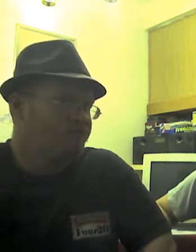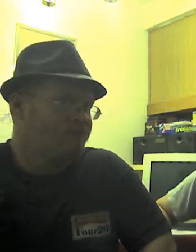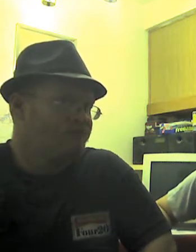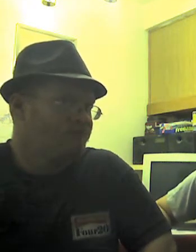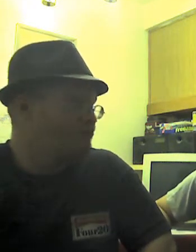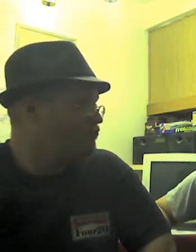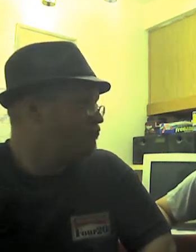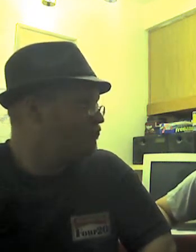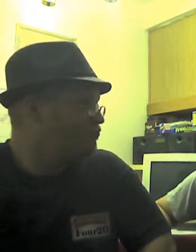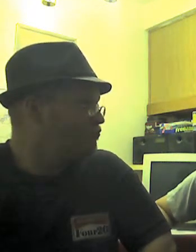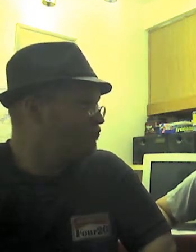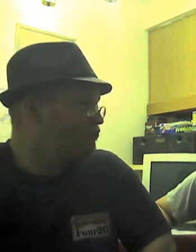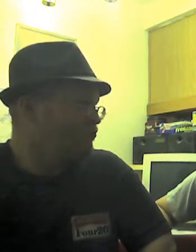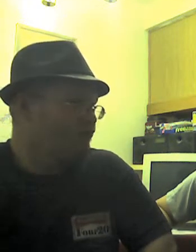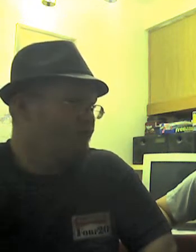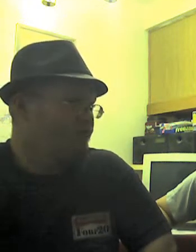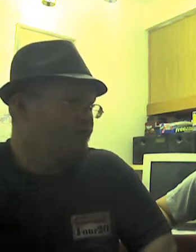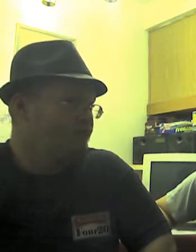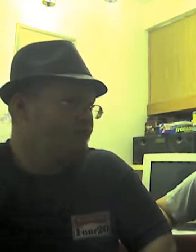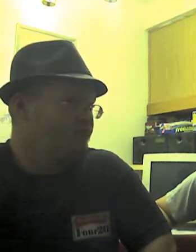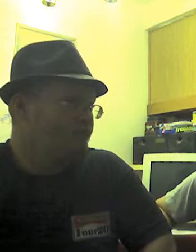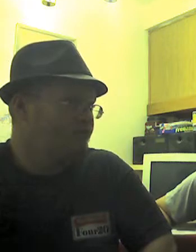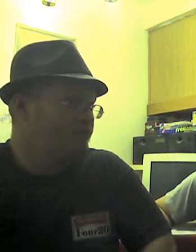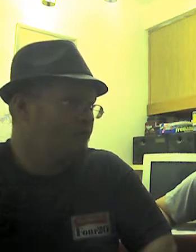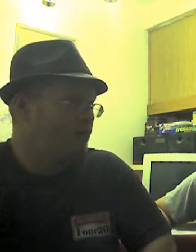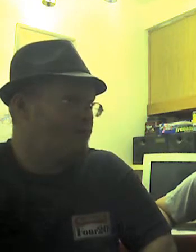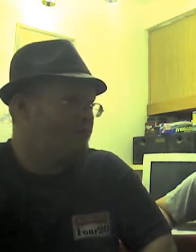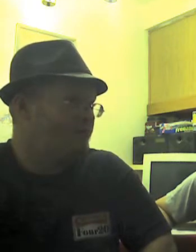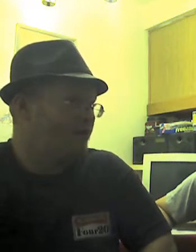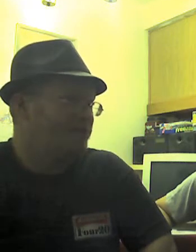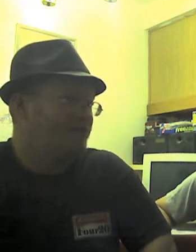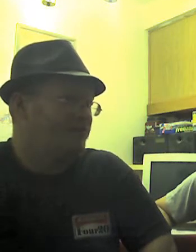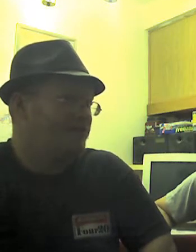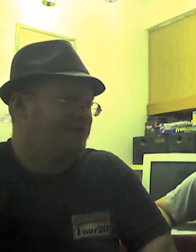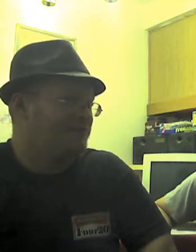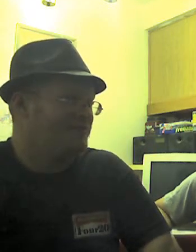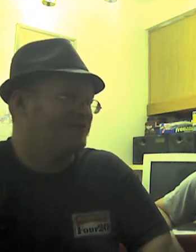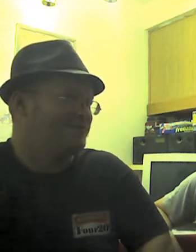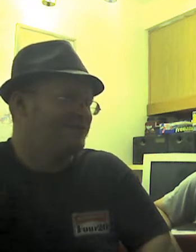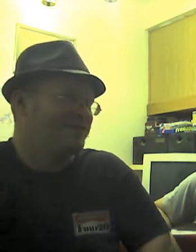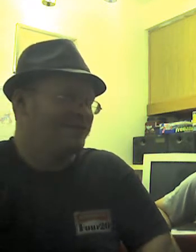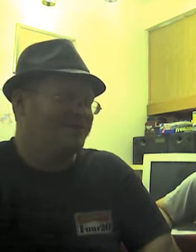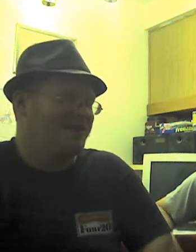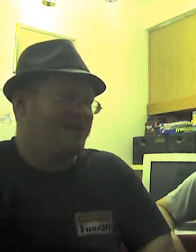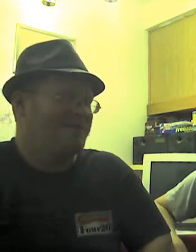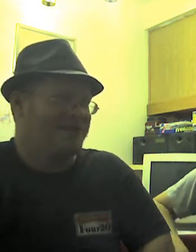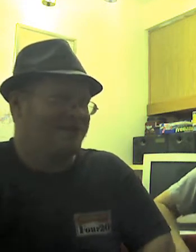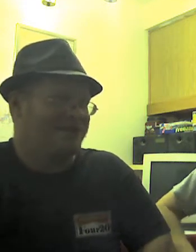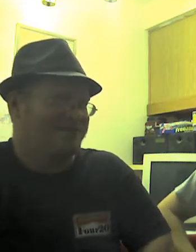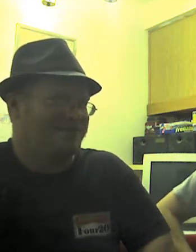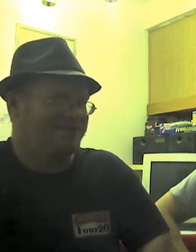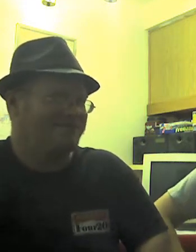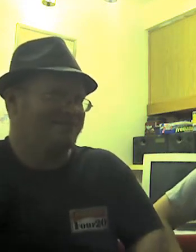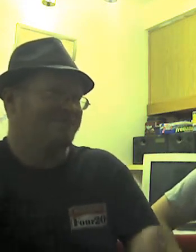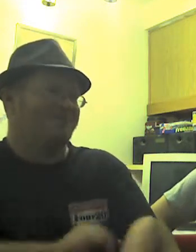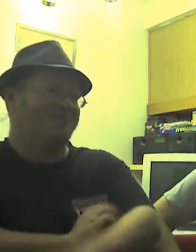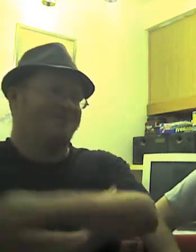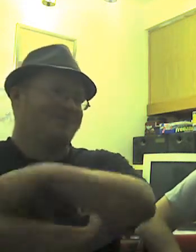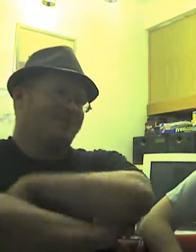Uh, you have anything to say on it? Because you're making faces. No, I'm listening. So. You say I'm making faces. Well, you know, the thing